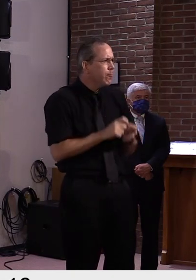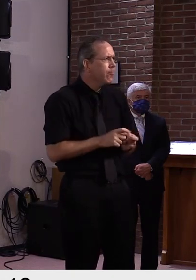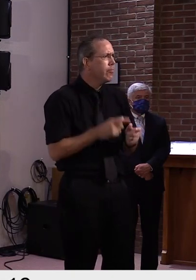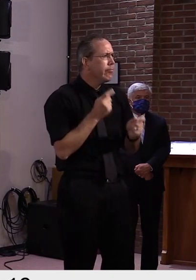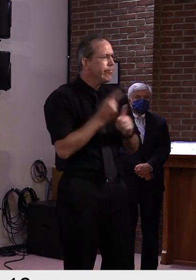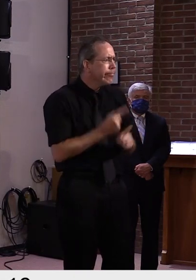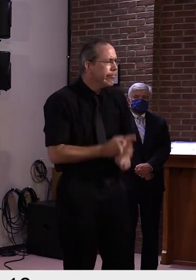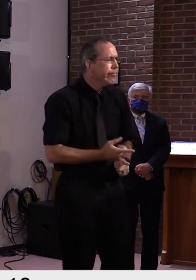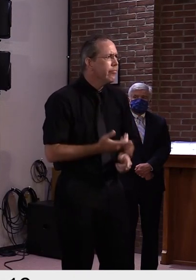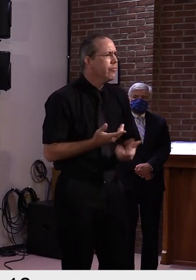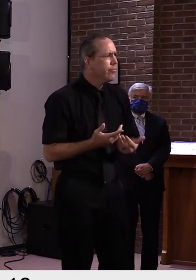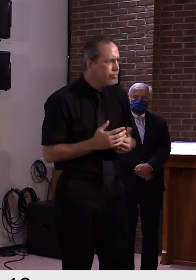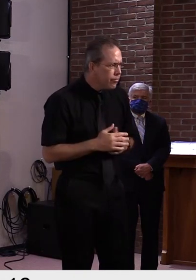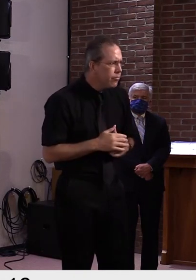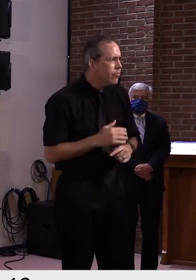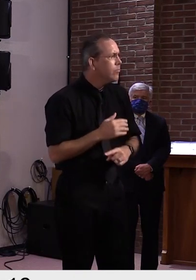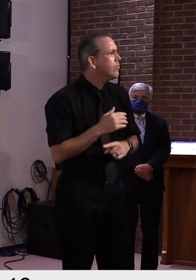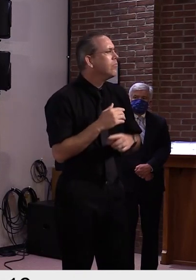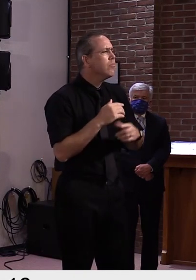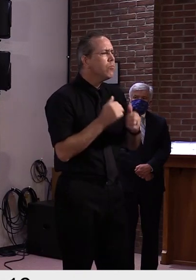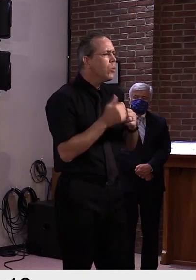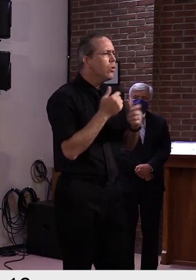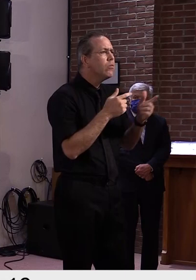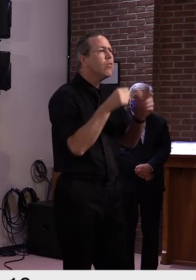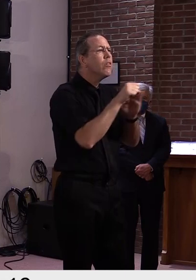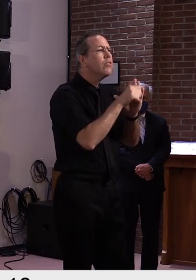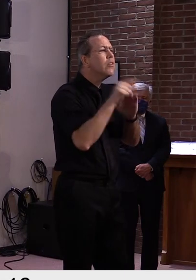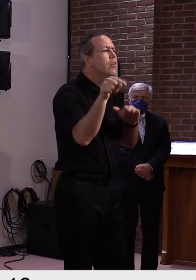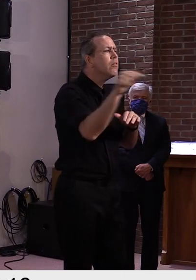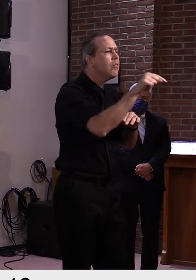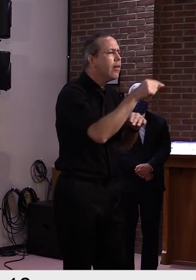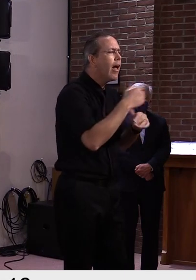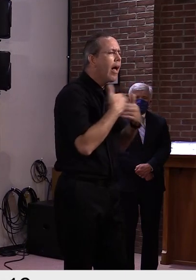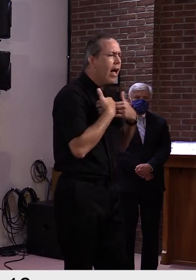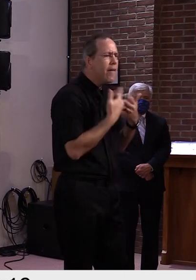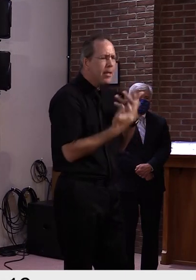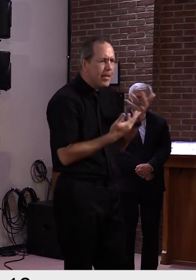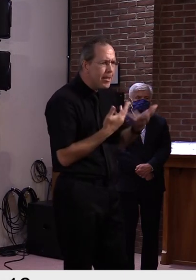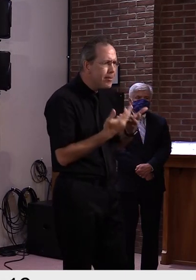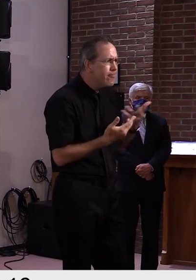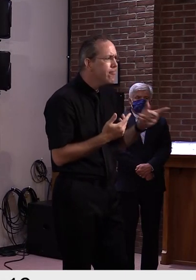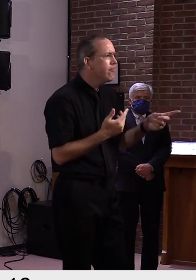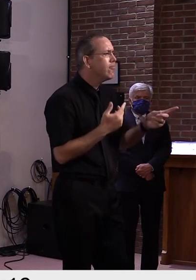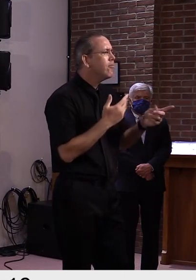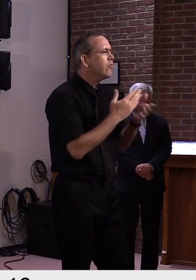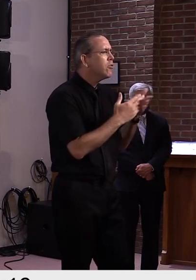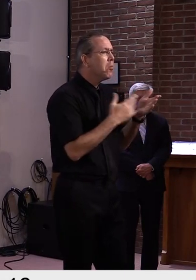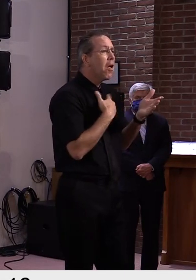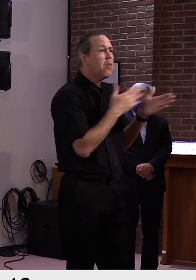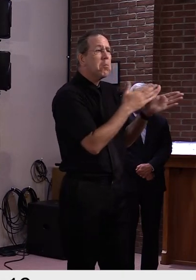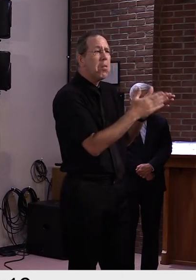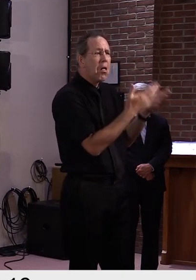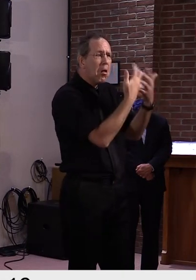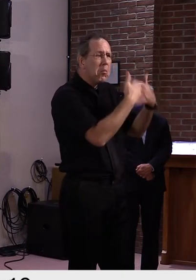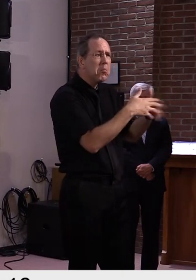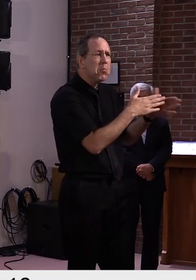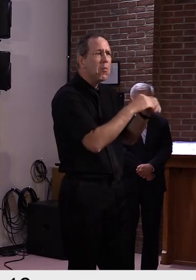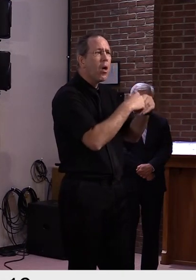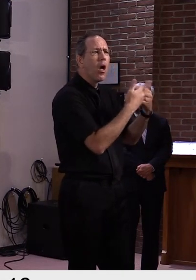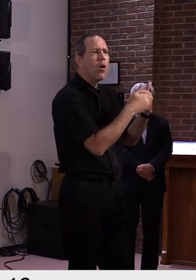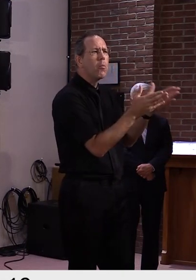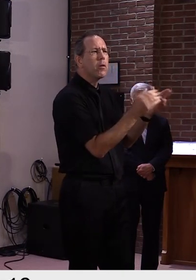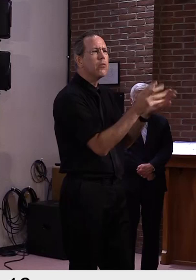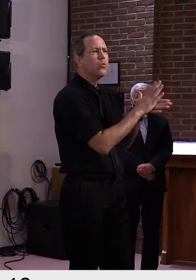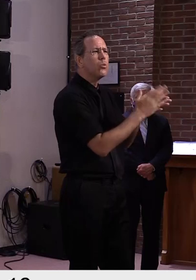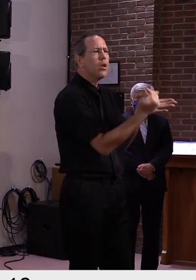most states have some measure of getting back to school. And it follows right